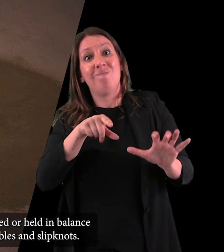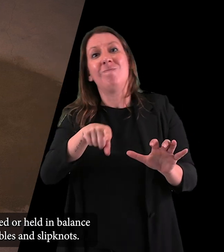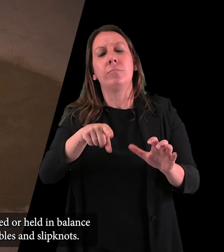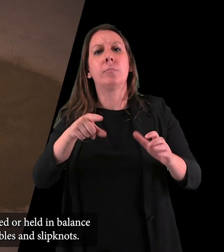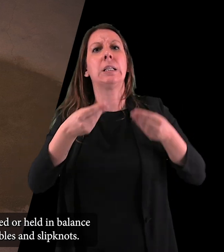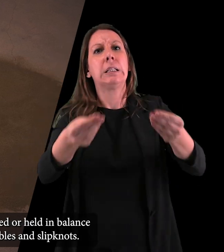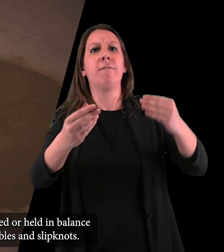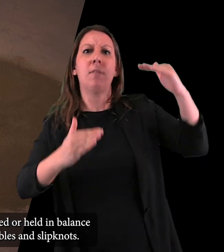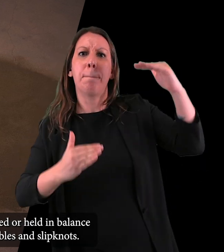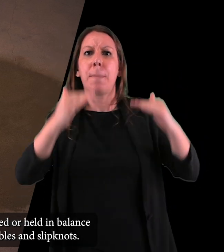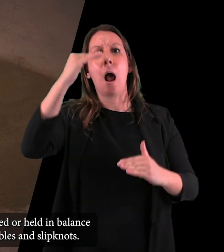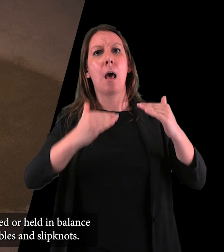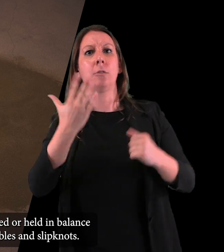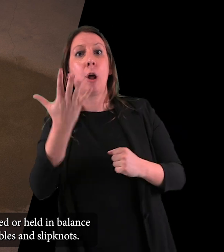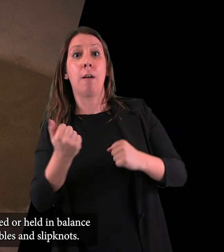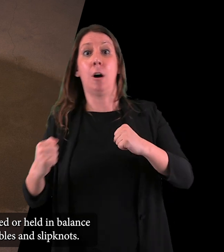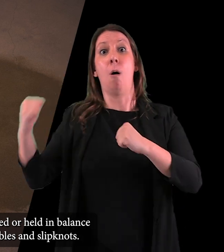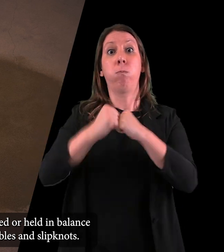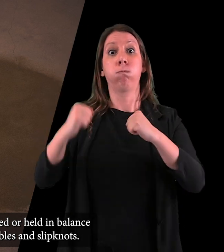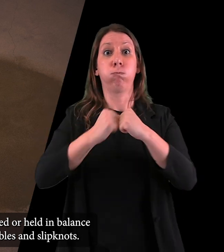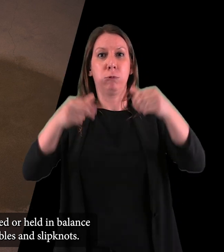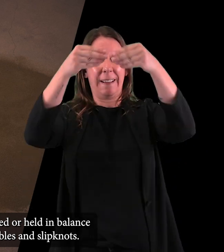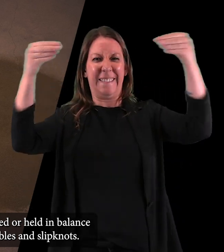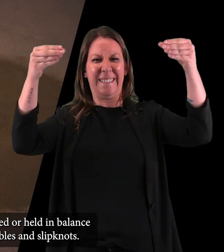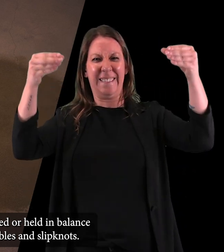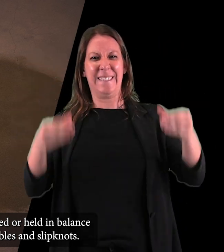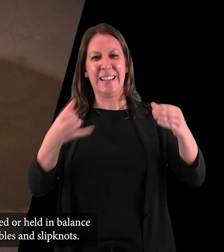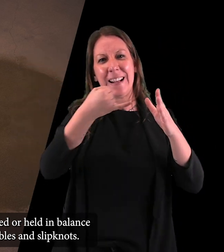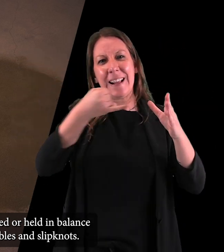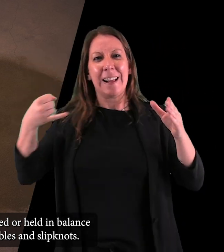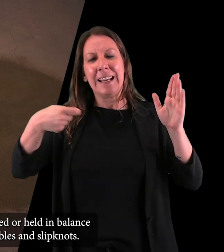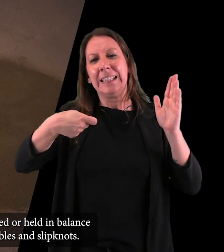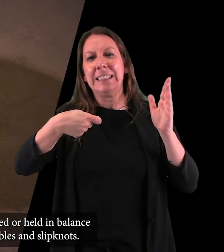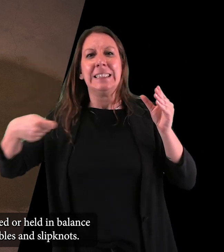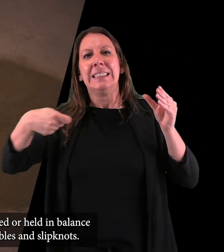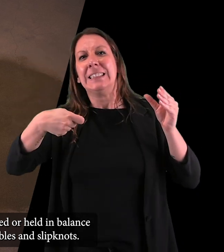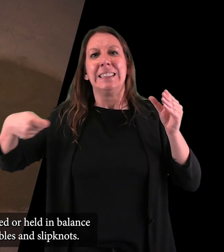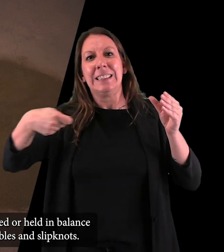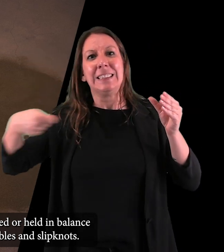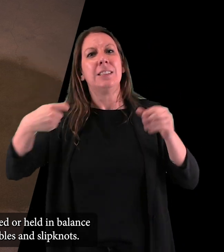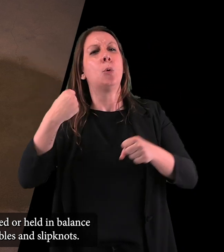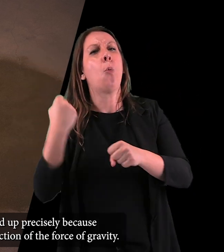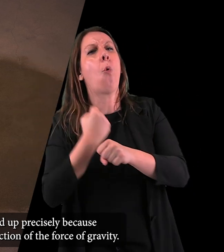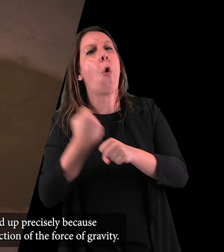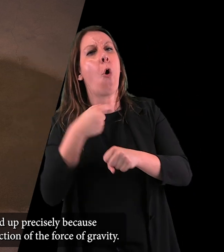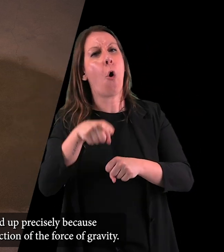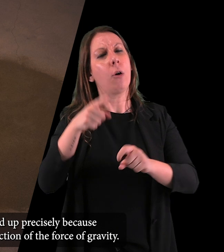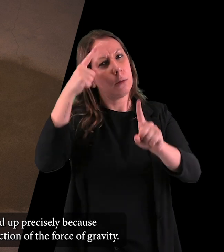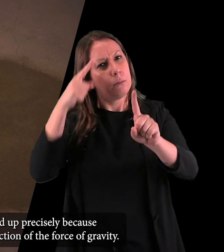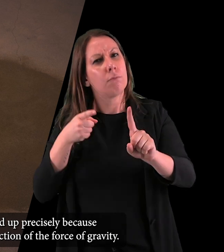sometimes related to the idea of ultramare ultramarine beyond the sea